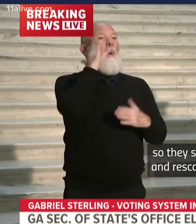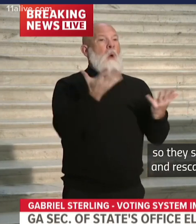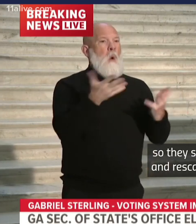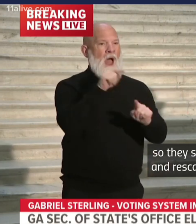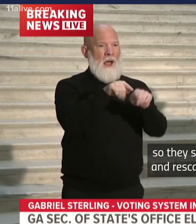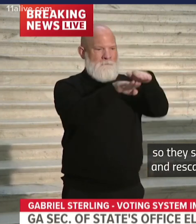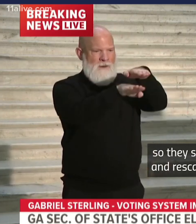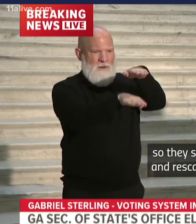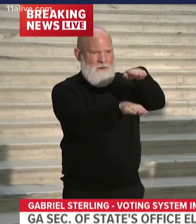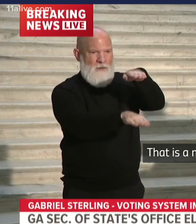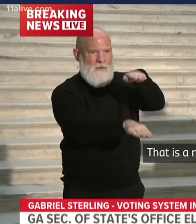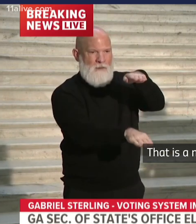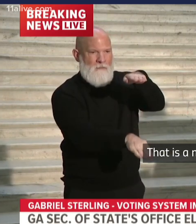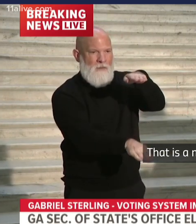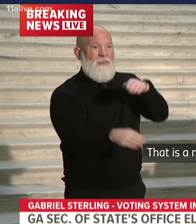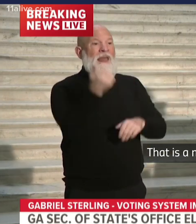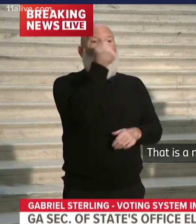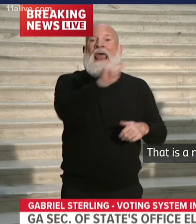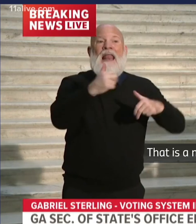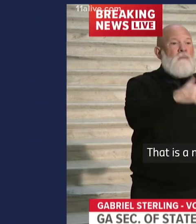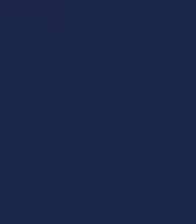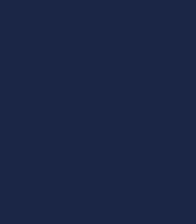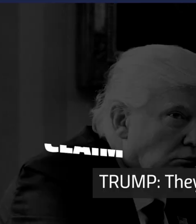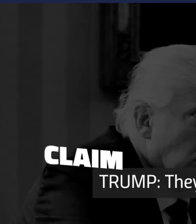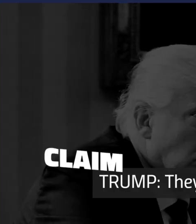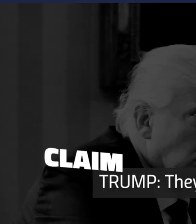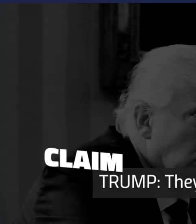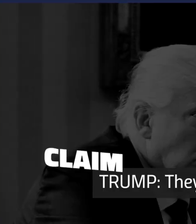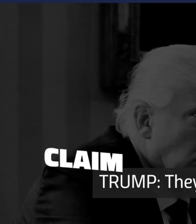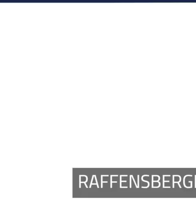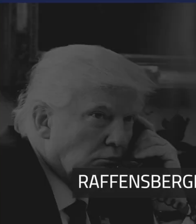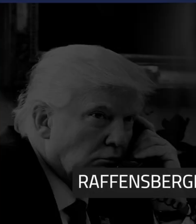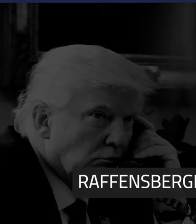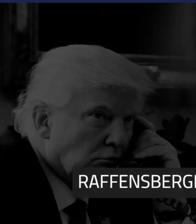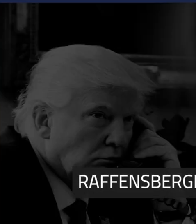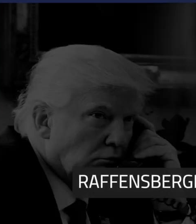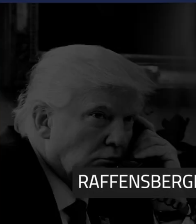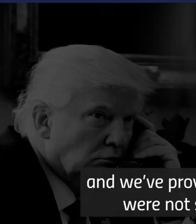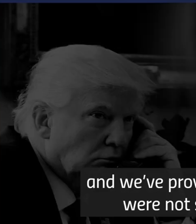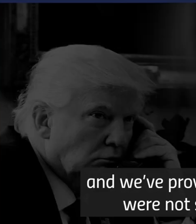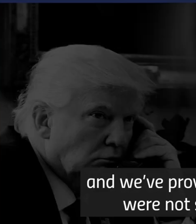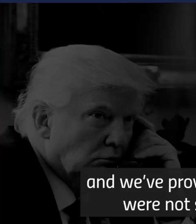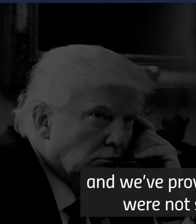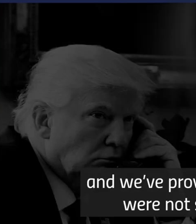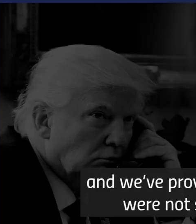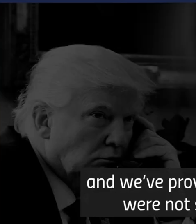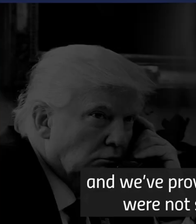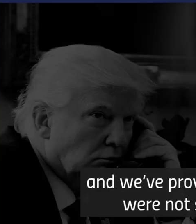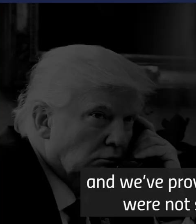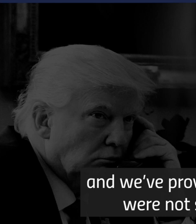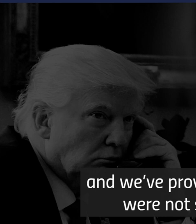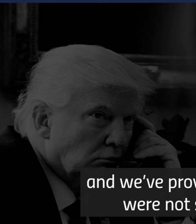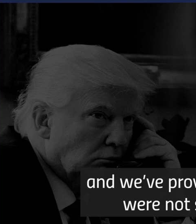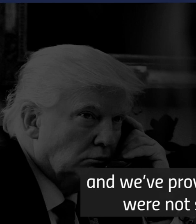re-scan it so they scan properly. That is the normal process that is done. They put them in three times. We did an audit of that and we proved conclusively